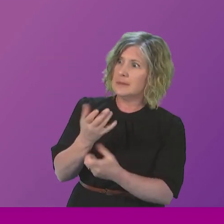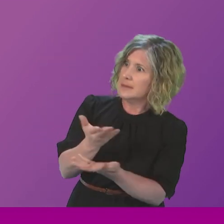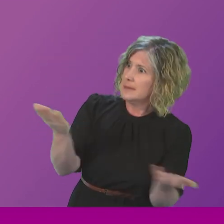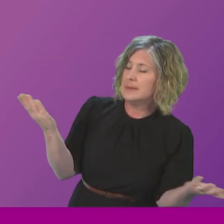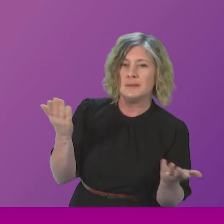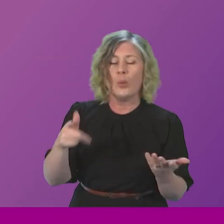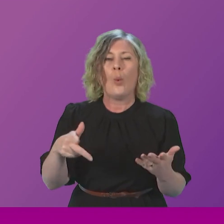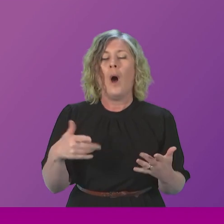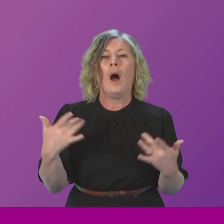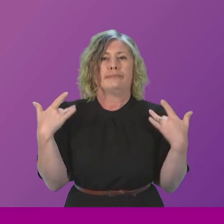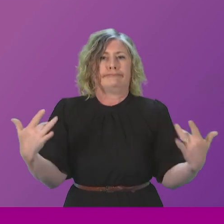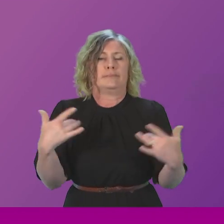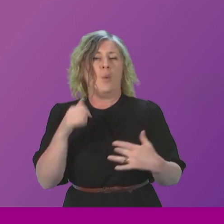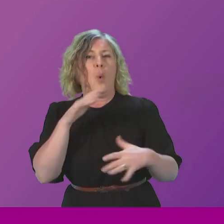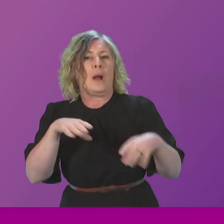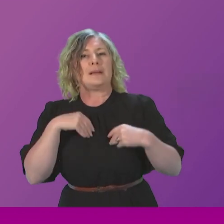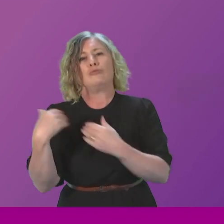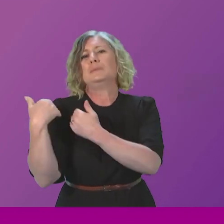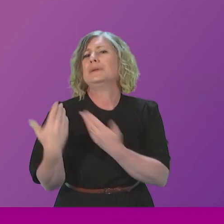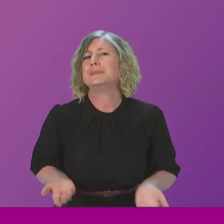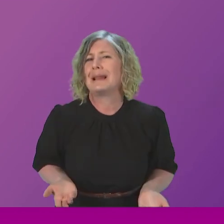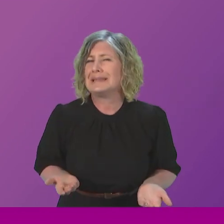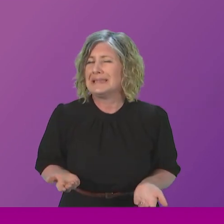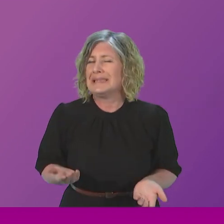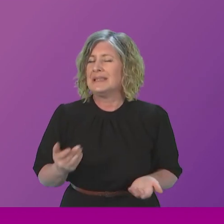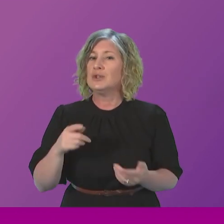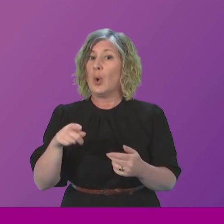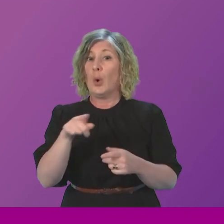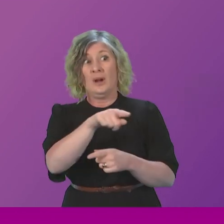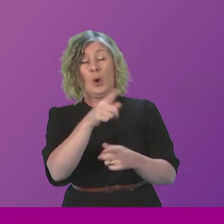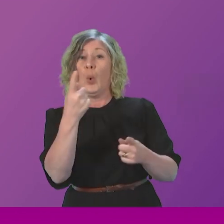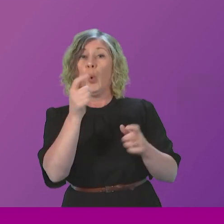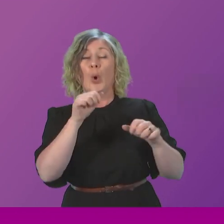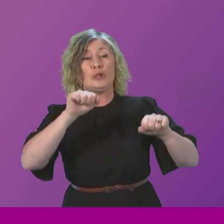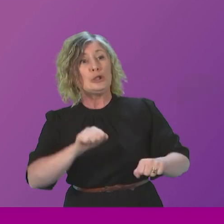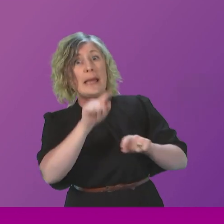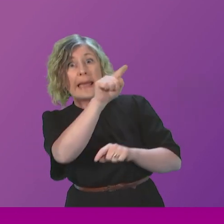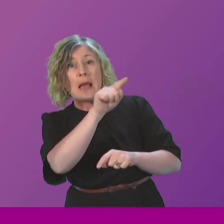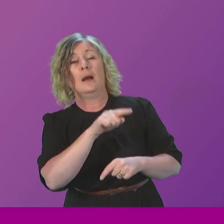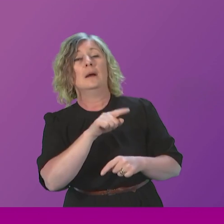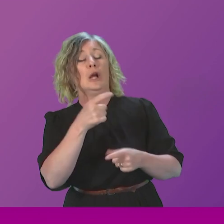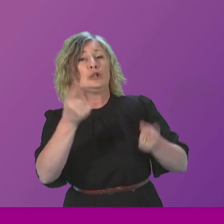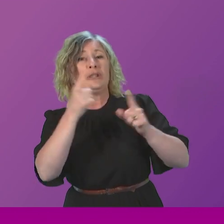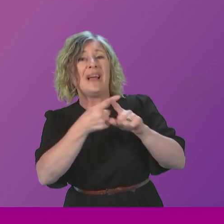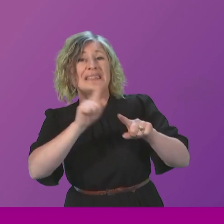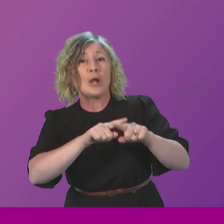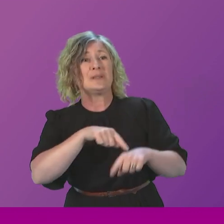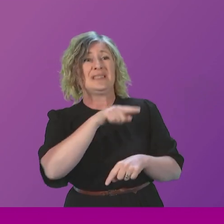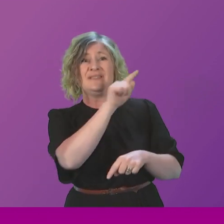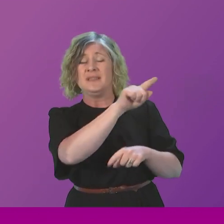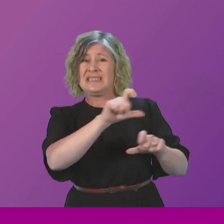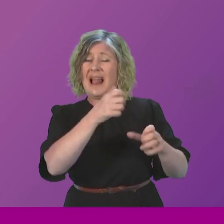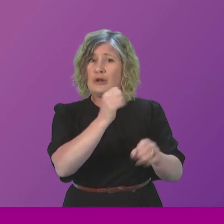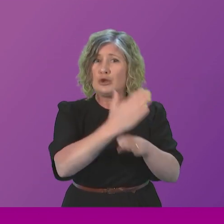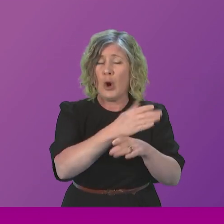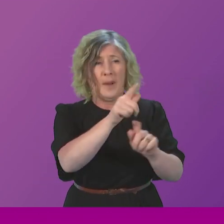failure is rewarded with promotion. The Chair of the Health Board is still in his job. The Chief Executive awarded an Excellence in